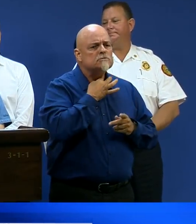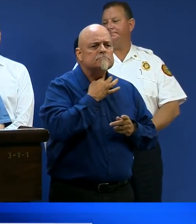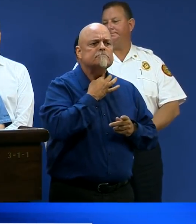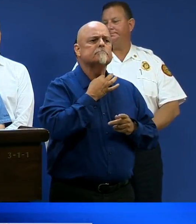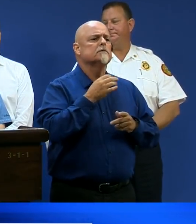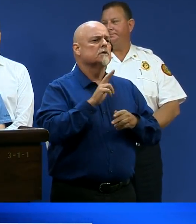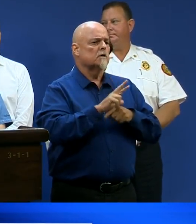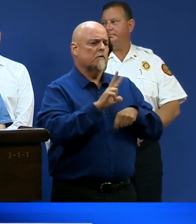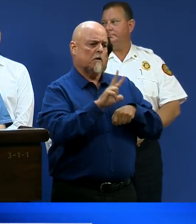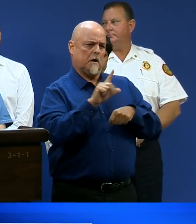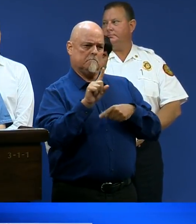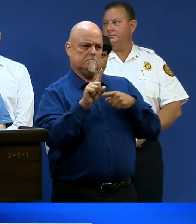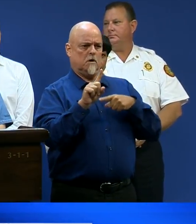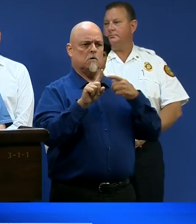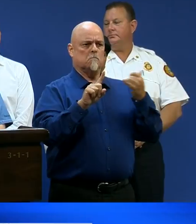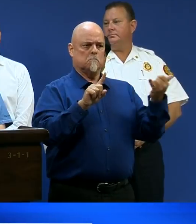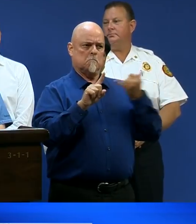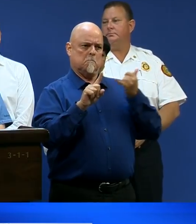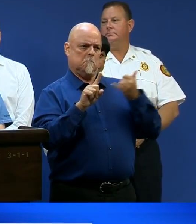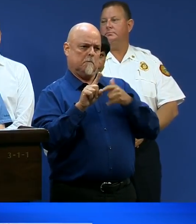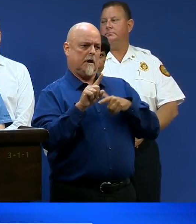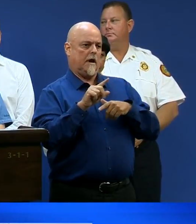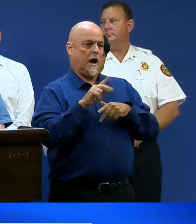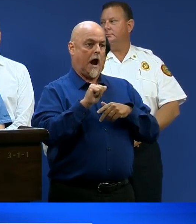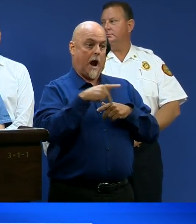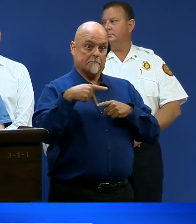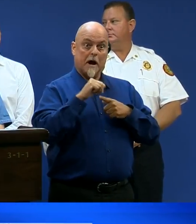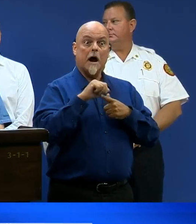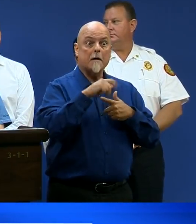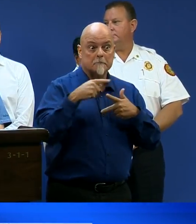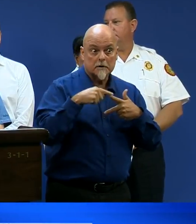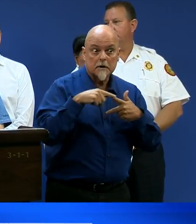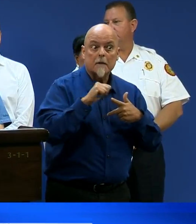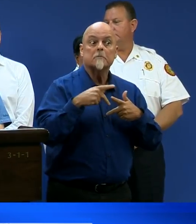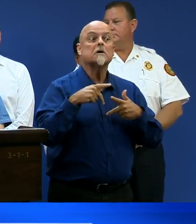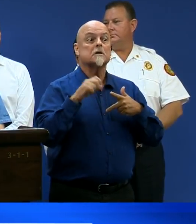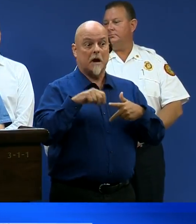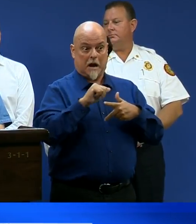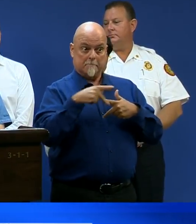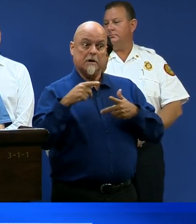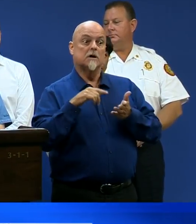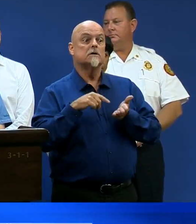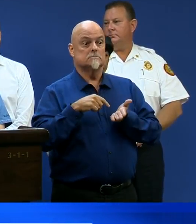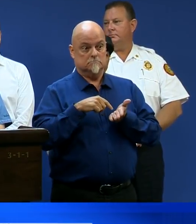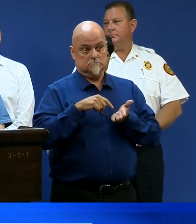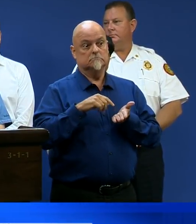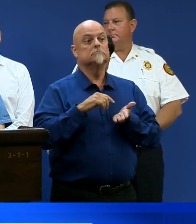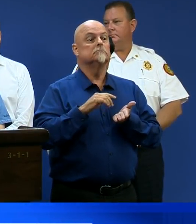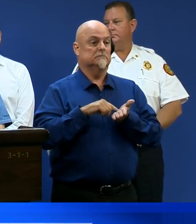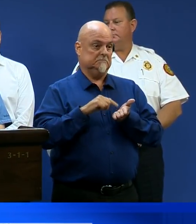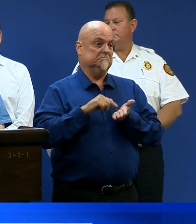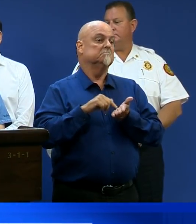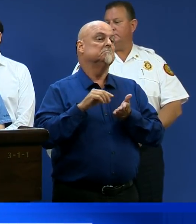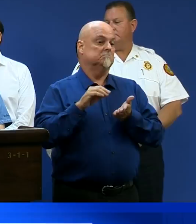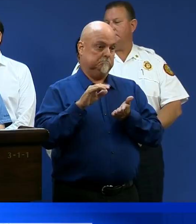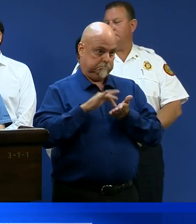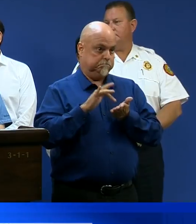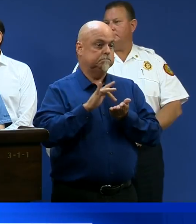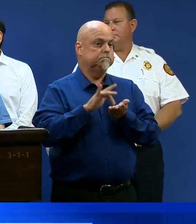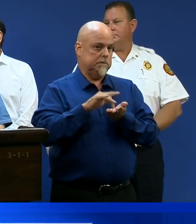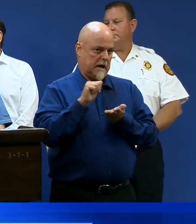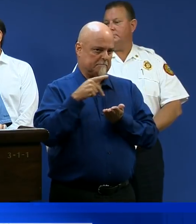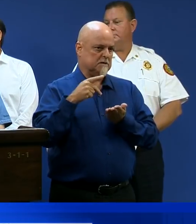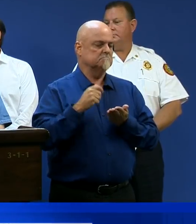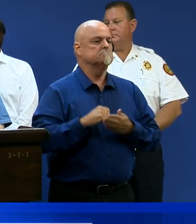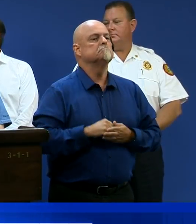the 3-1-1 direct app which can be downloaded in the app store. Regarding the services that we provide to residents, as I